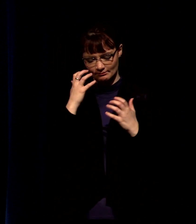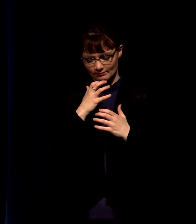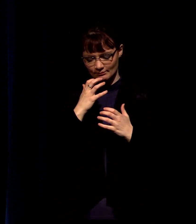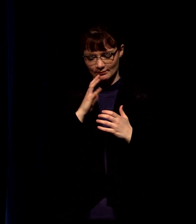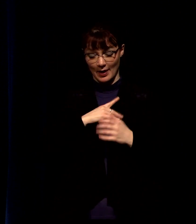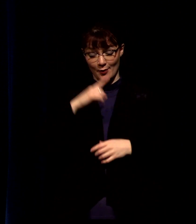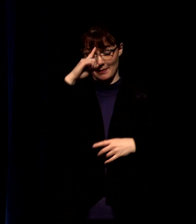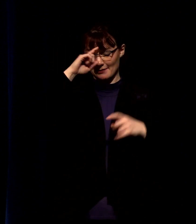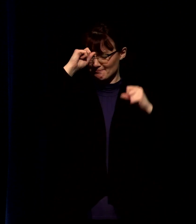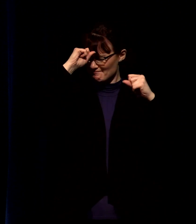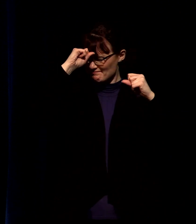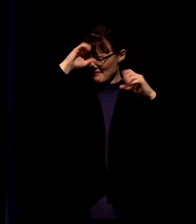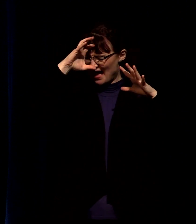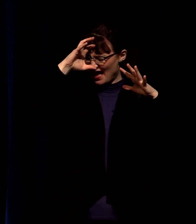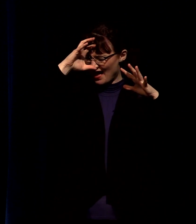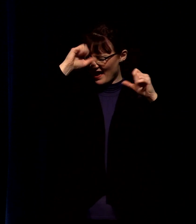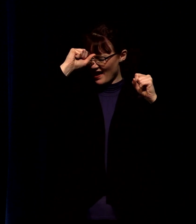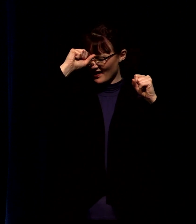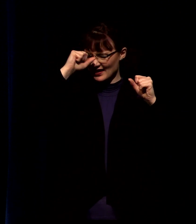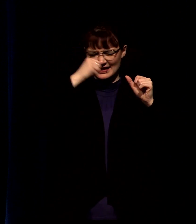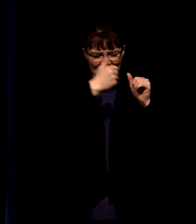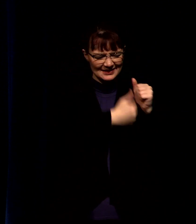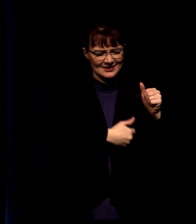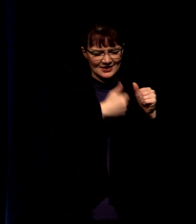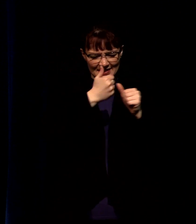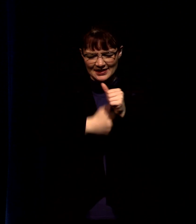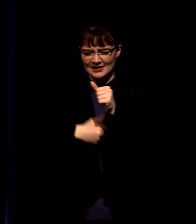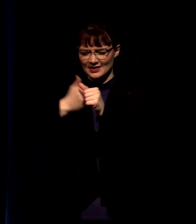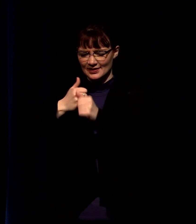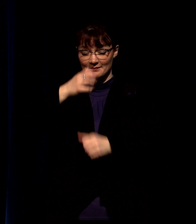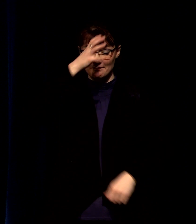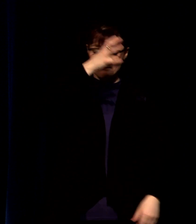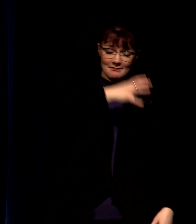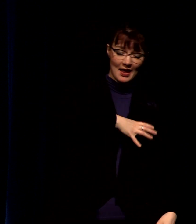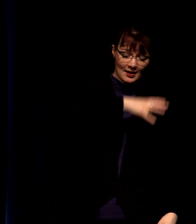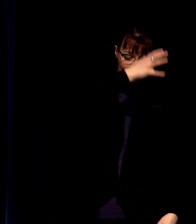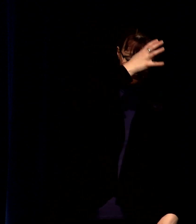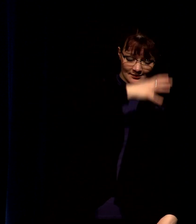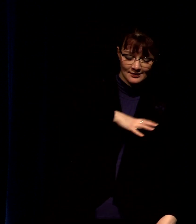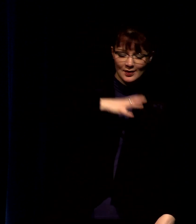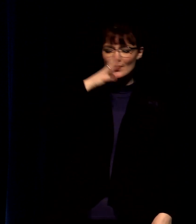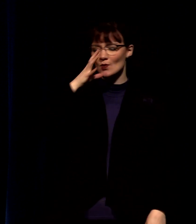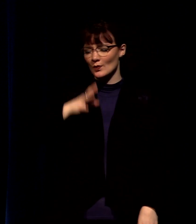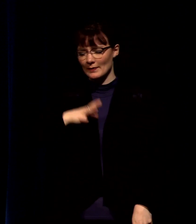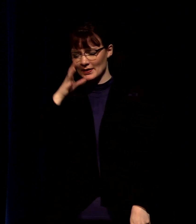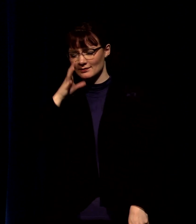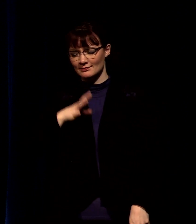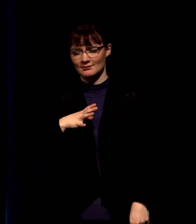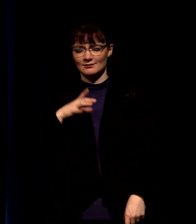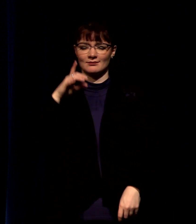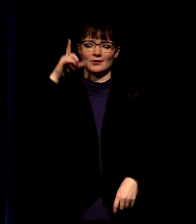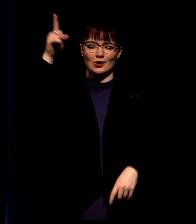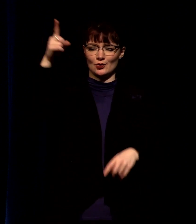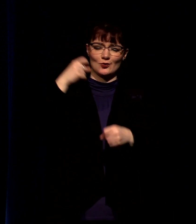our minds to think that all of us in this room men and women are created in your image